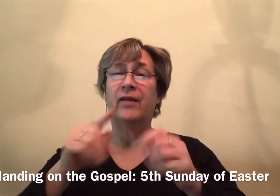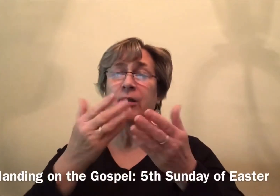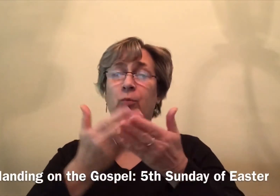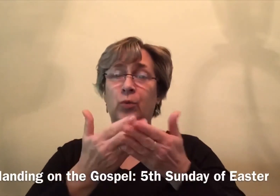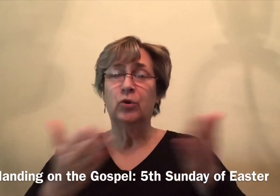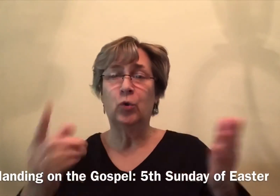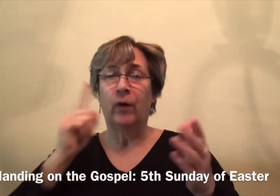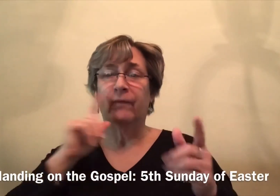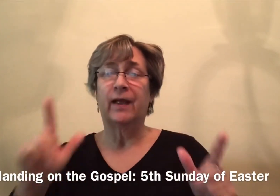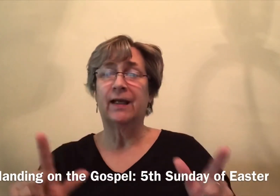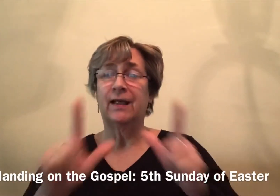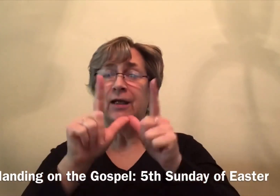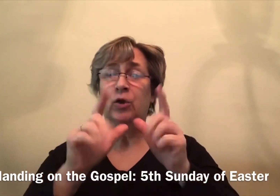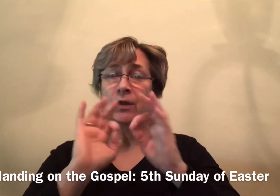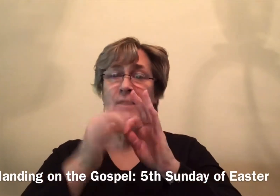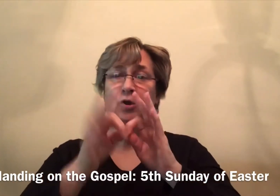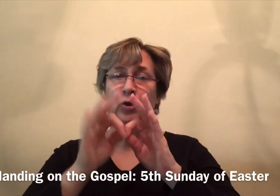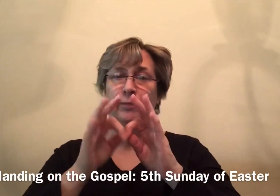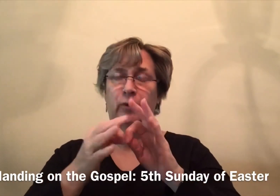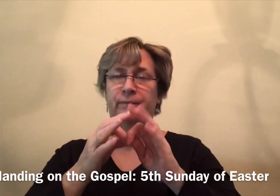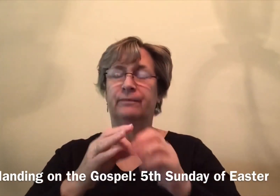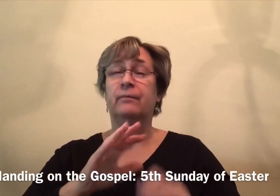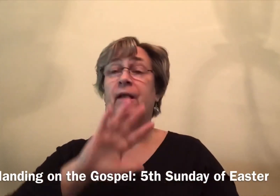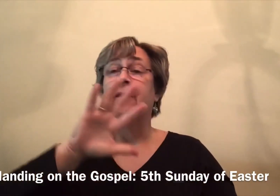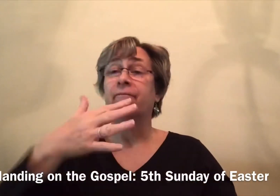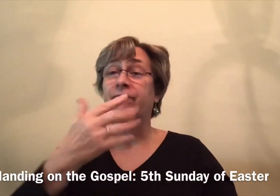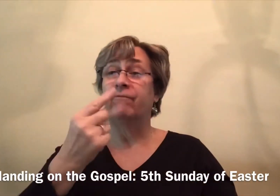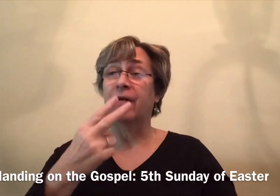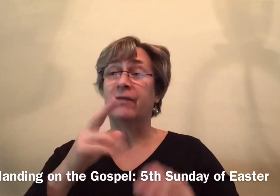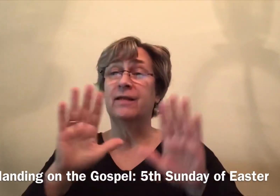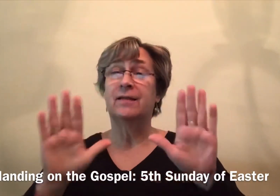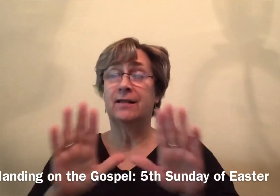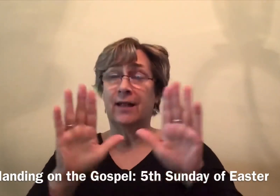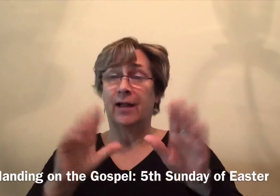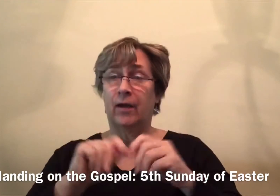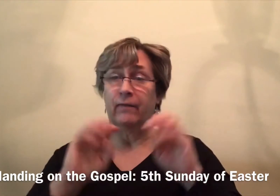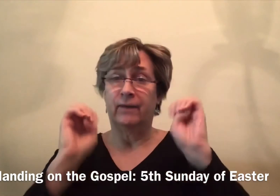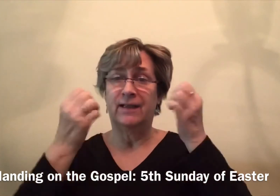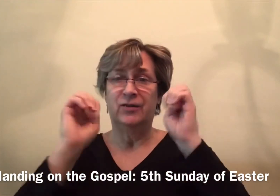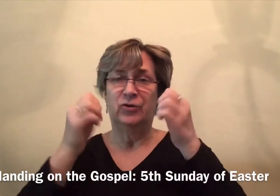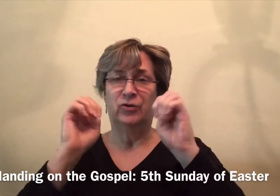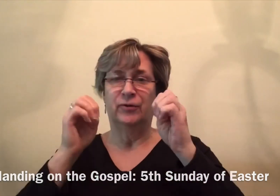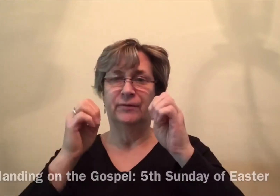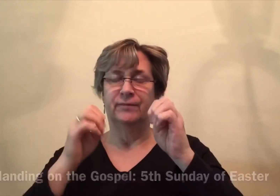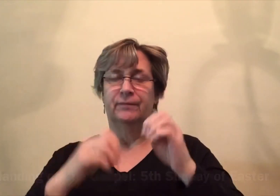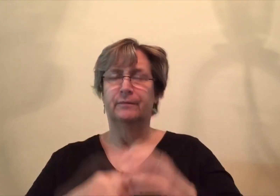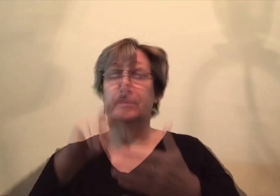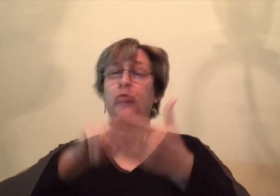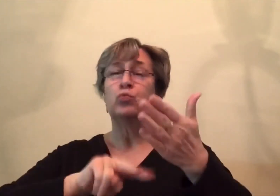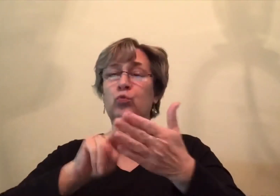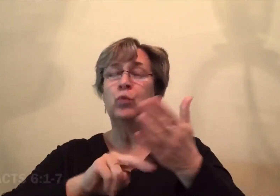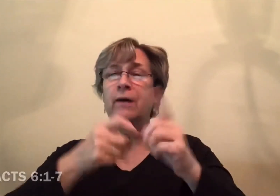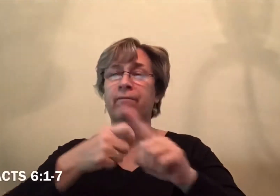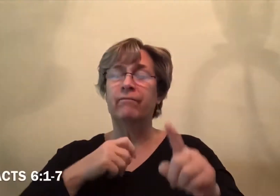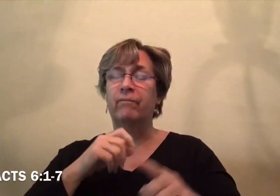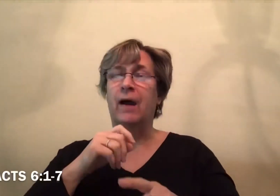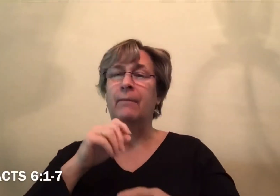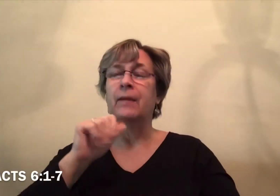This is a resource for our liturgical interpreters for the fifth Sunday of Easter. A reading